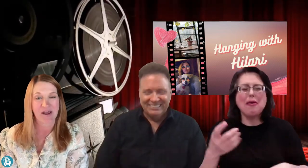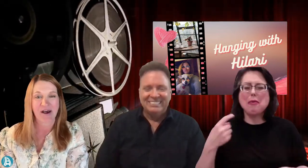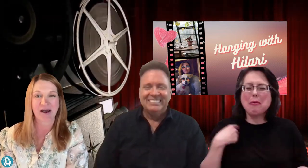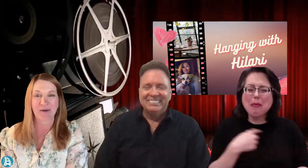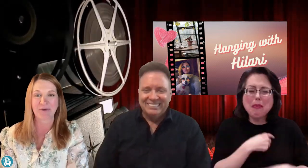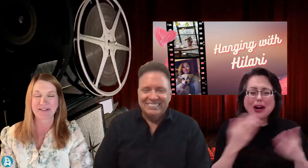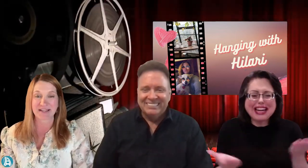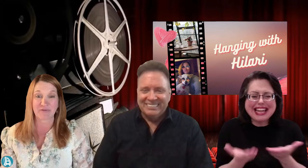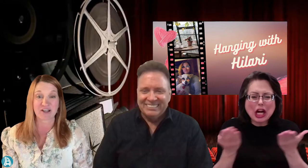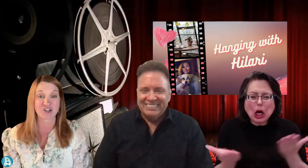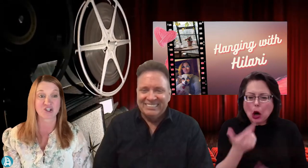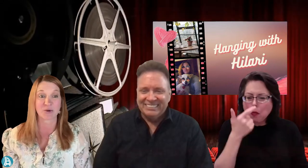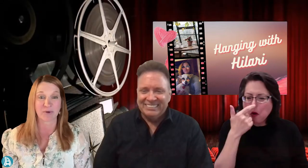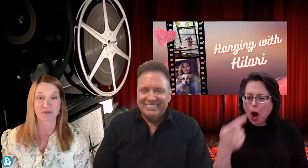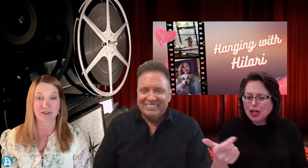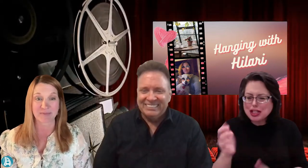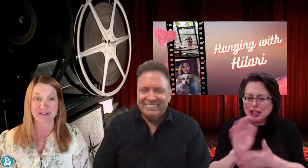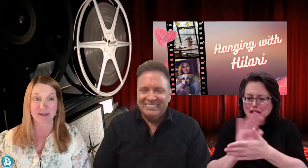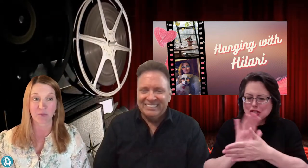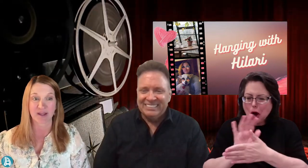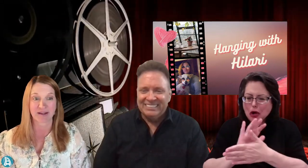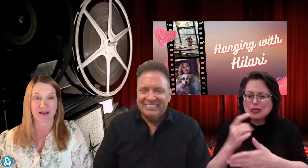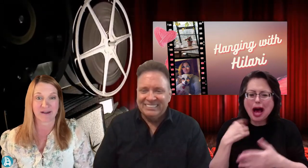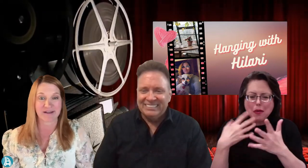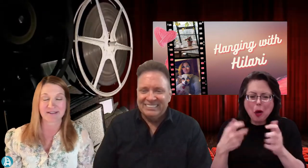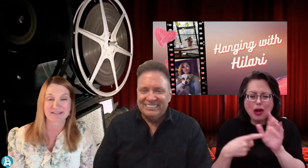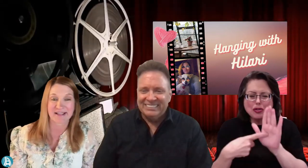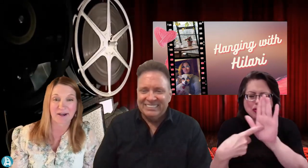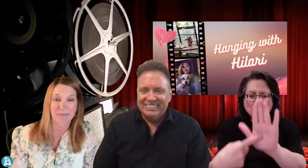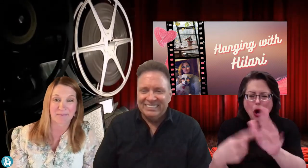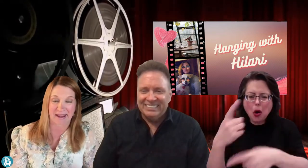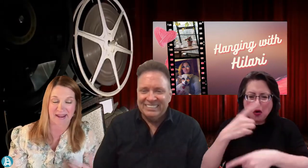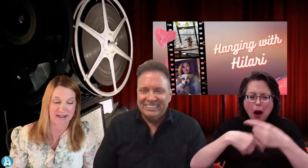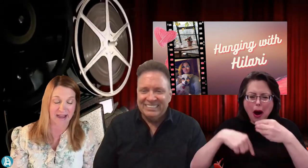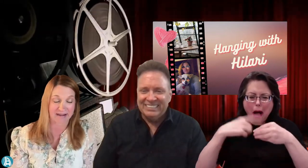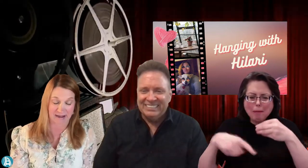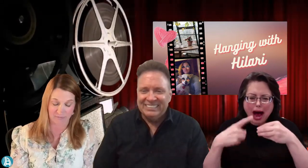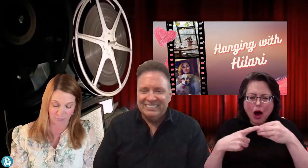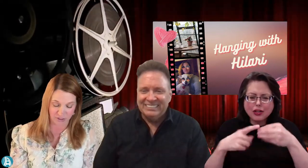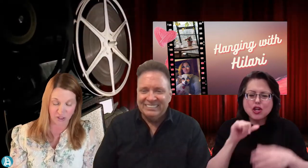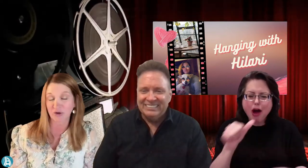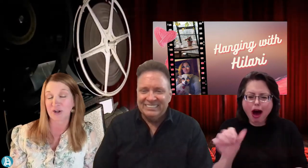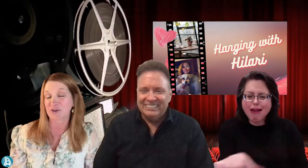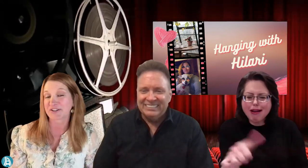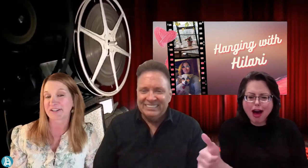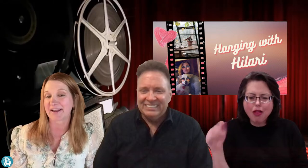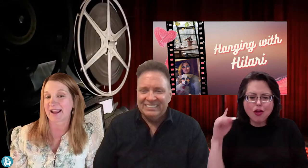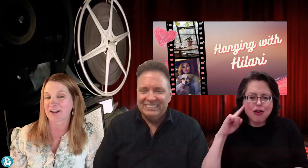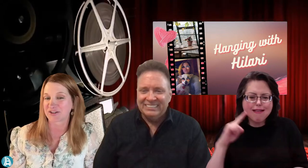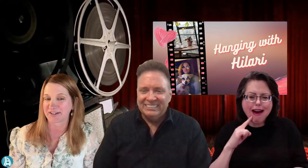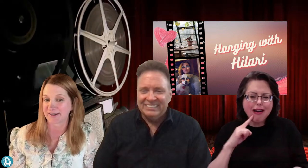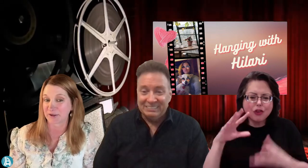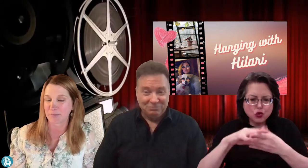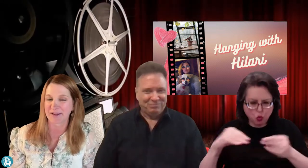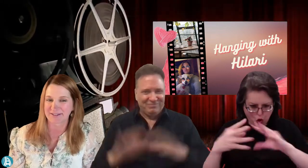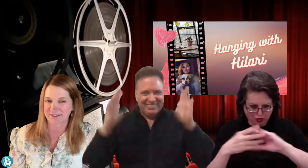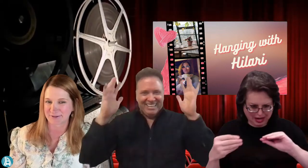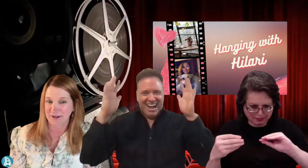I want to take advantage of show both clips and then we can set up and we're going to go to your set actually in a little bit to